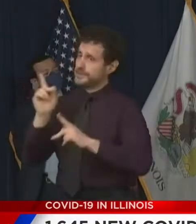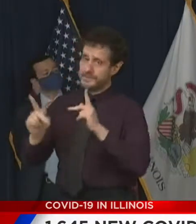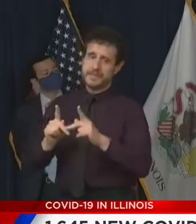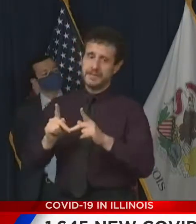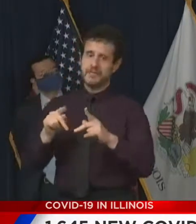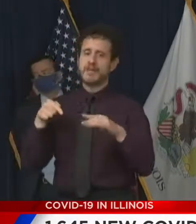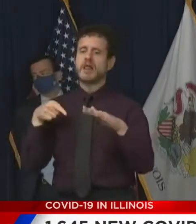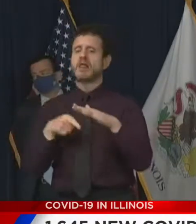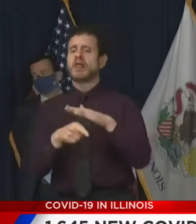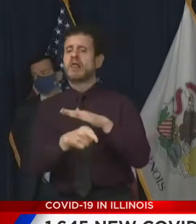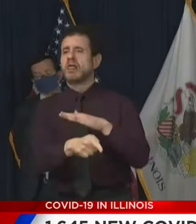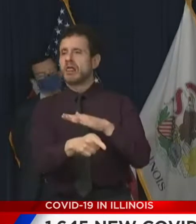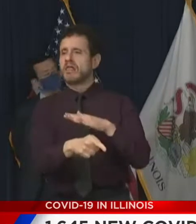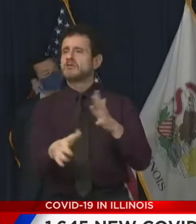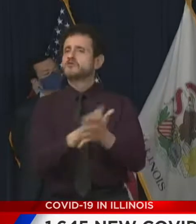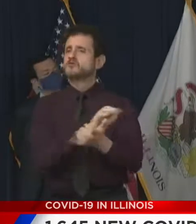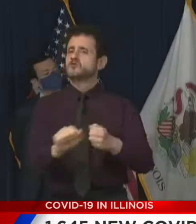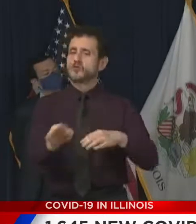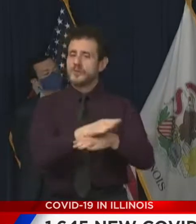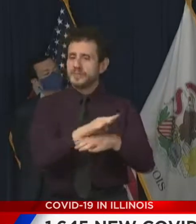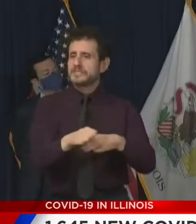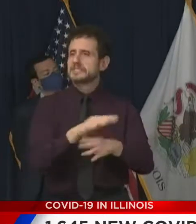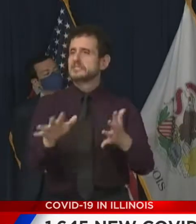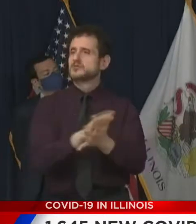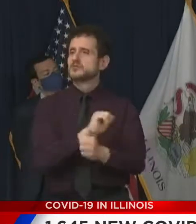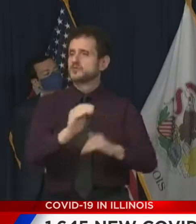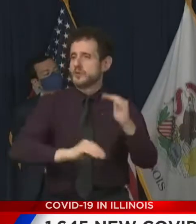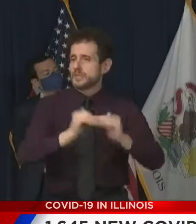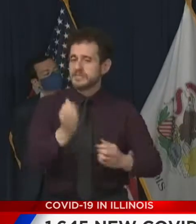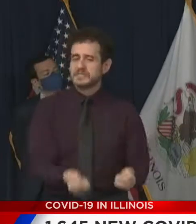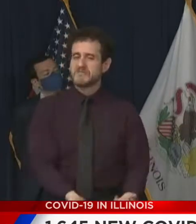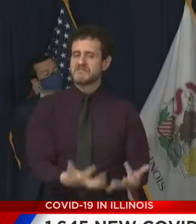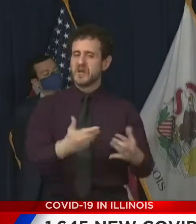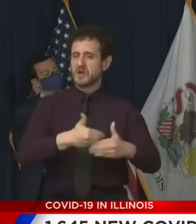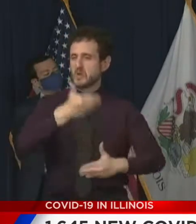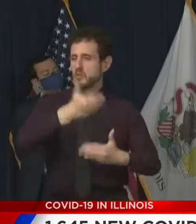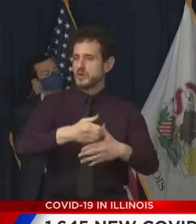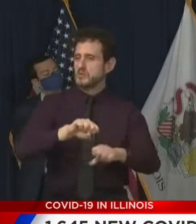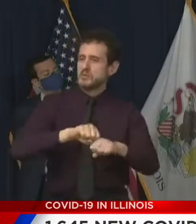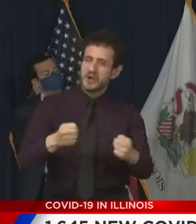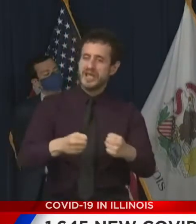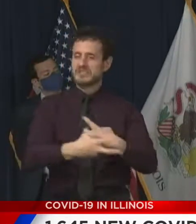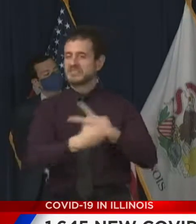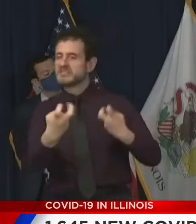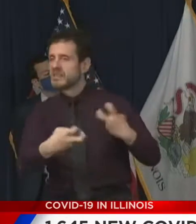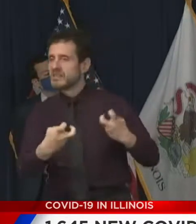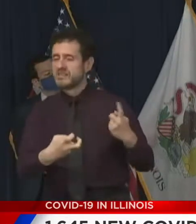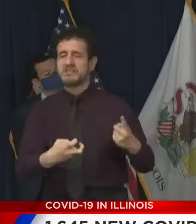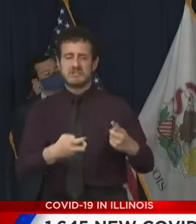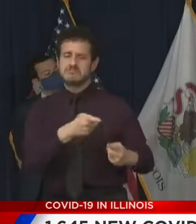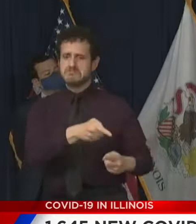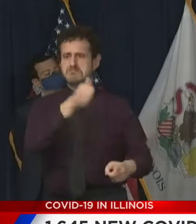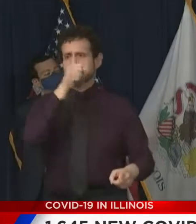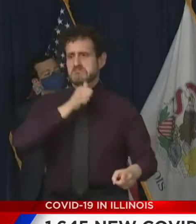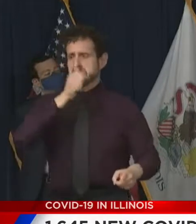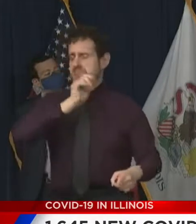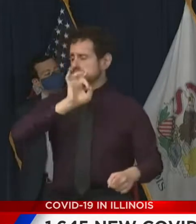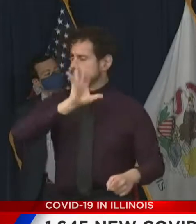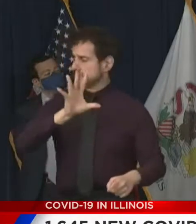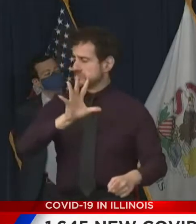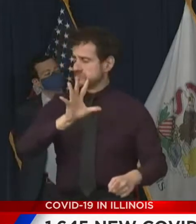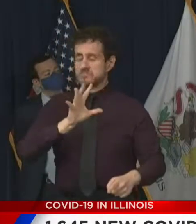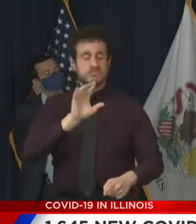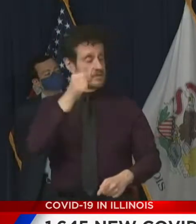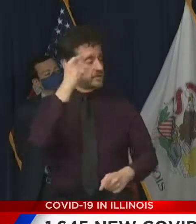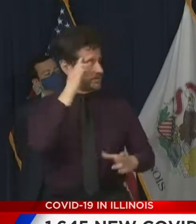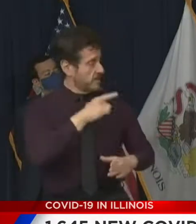in those businesses. And so, Governor, as you've already said, this program